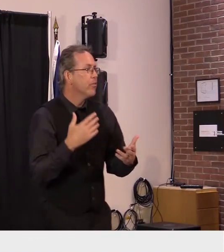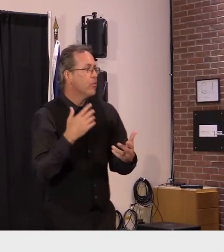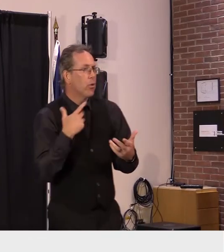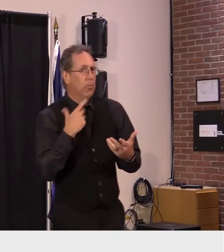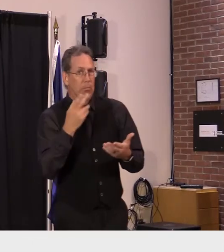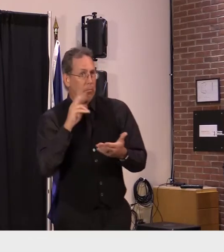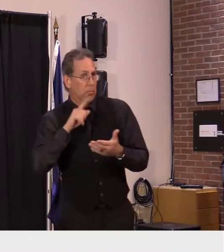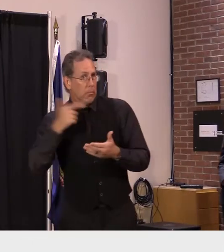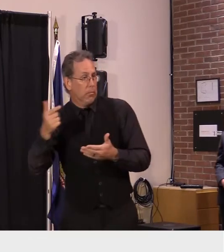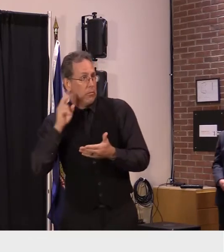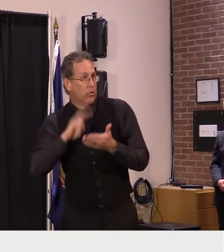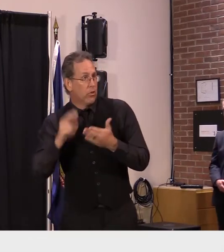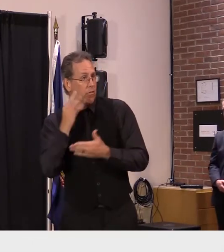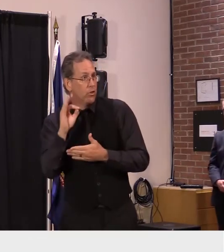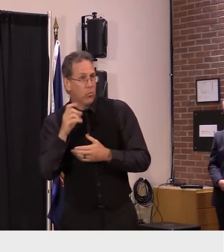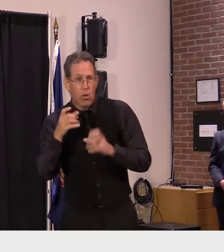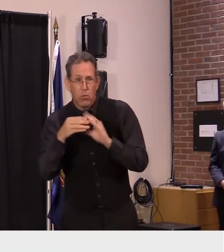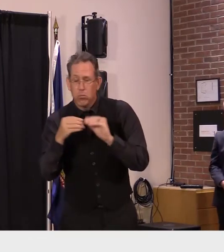add to that